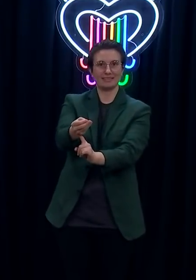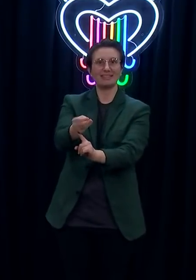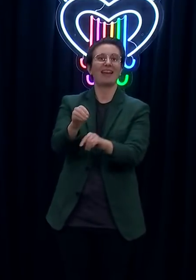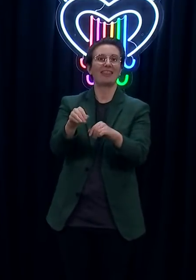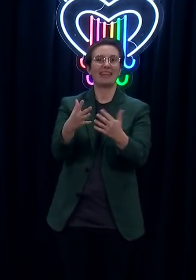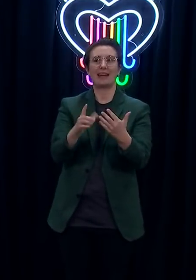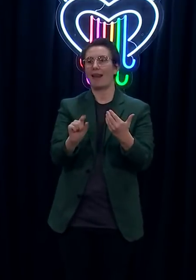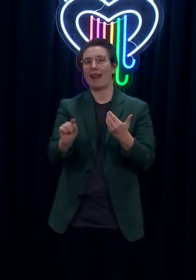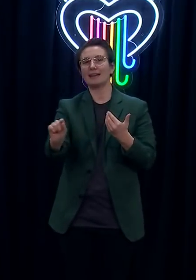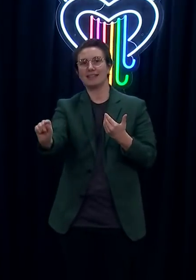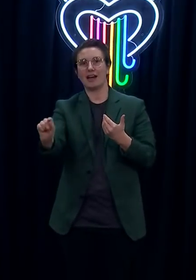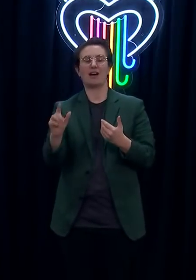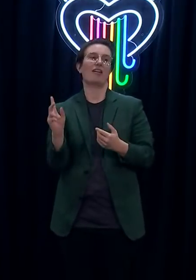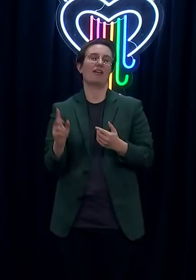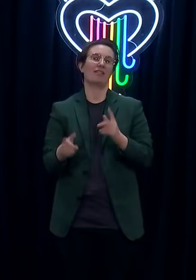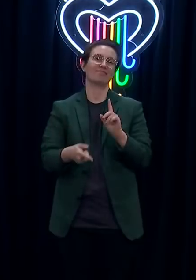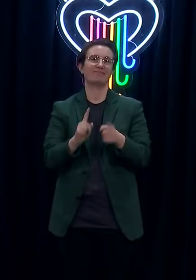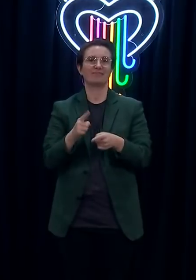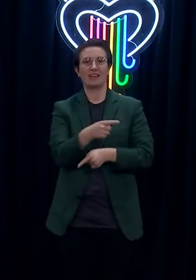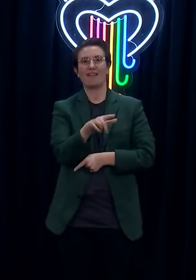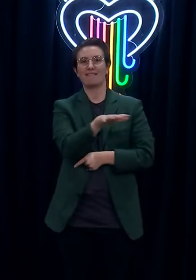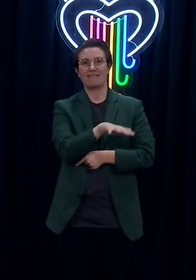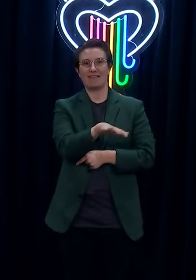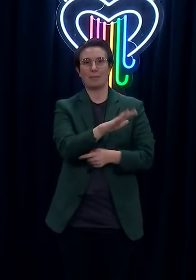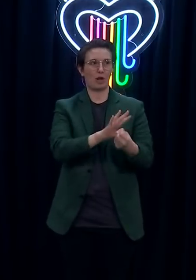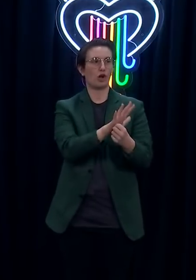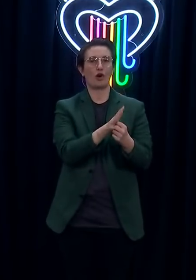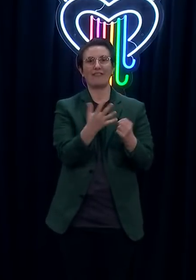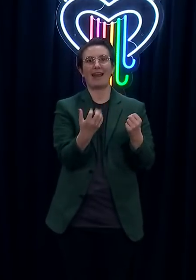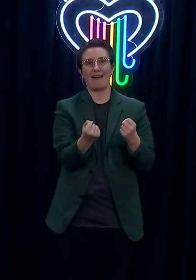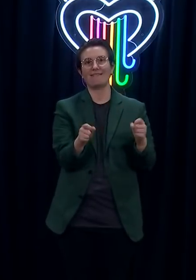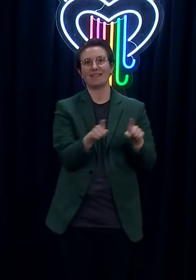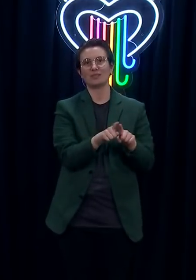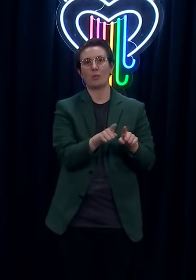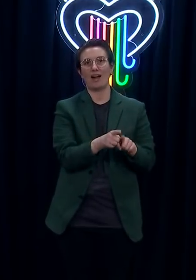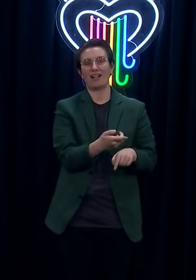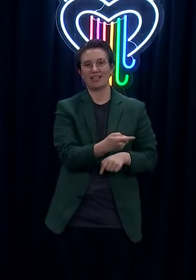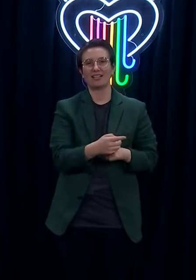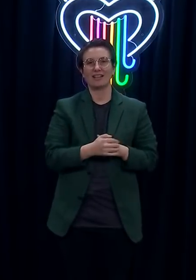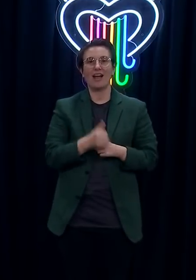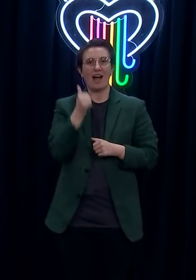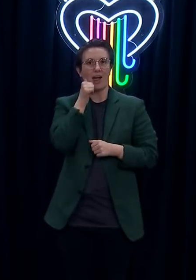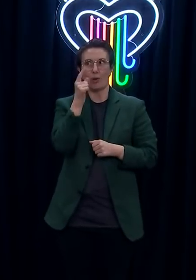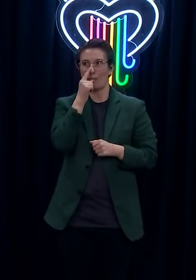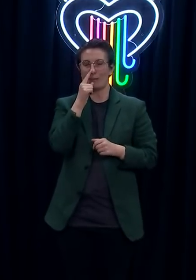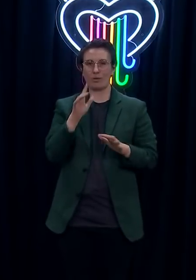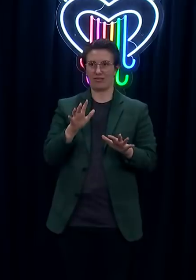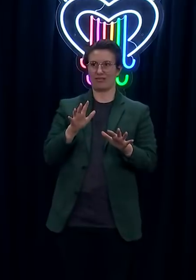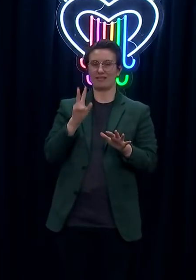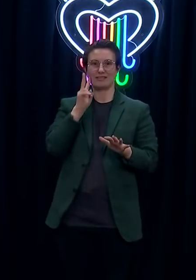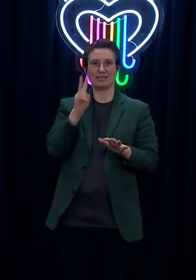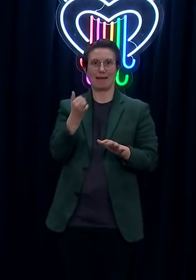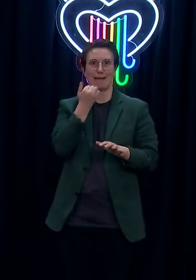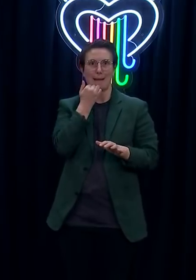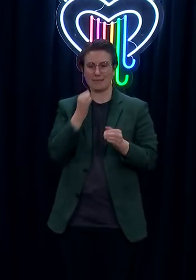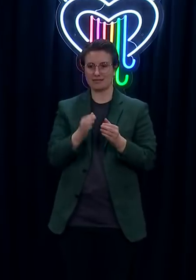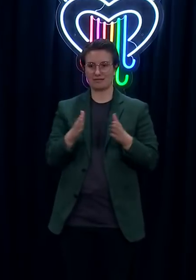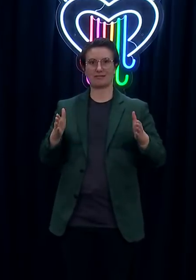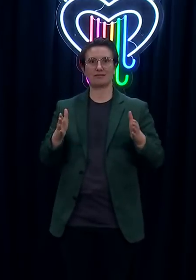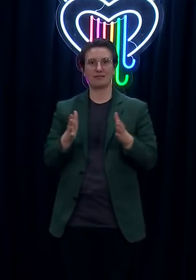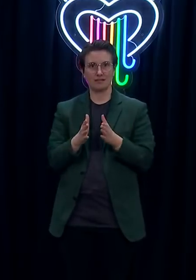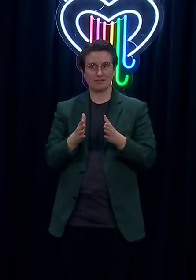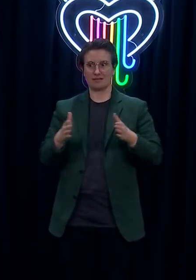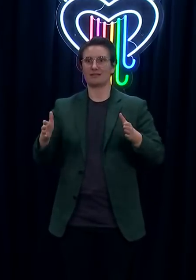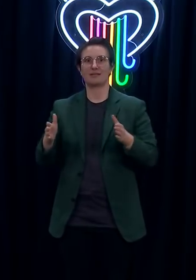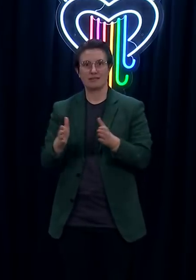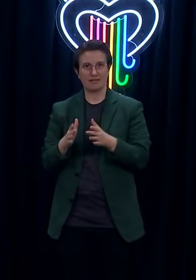come through as positives. I know that that is really anxious-making for people when they see those numbers. They don't always tell the full story, but it does tell us